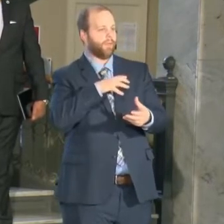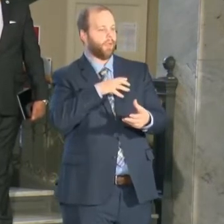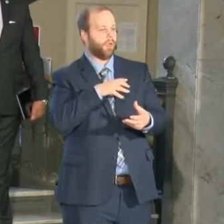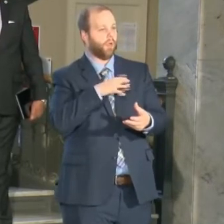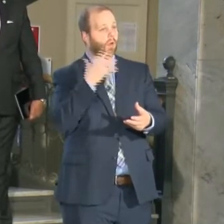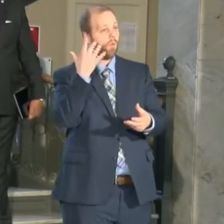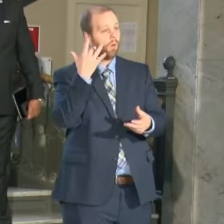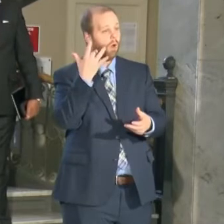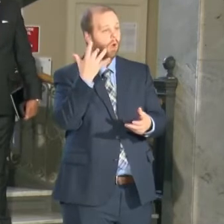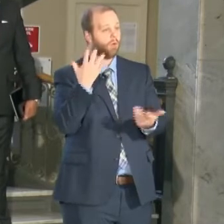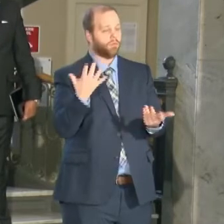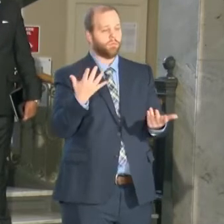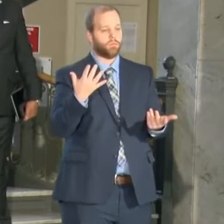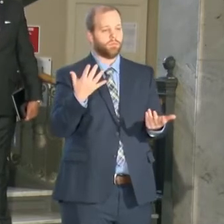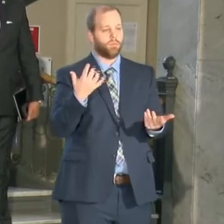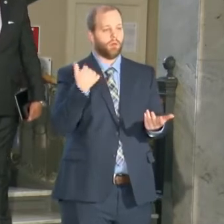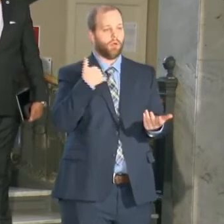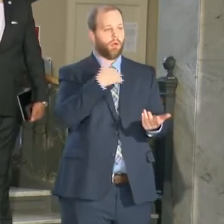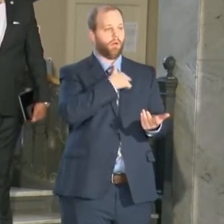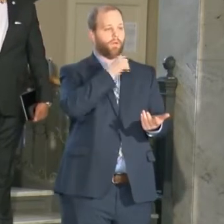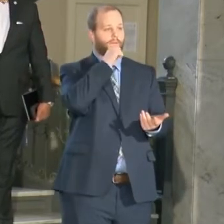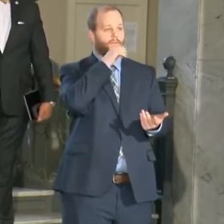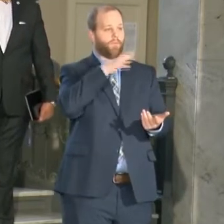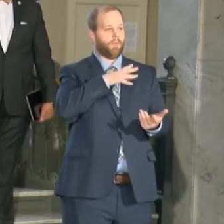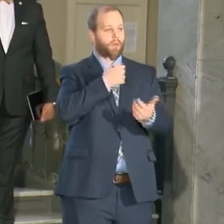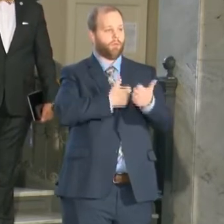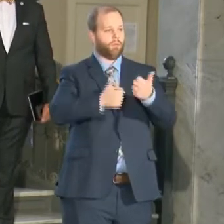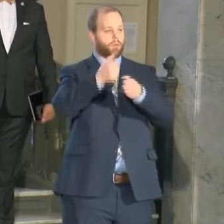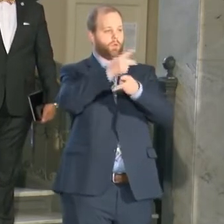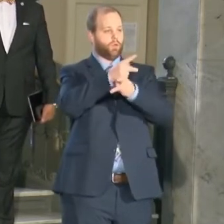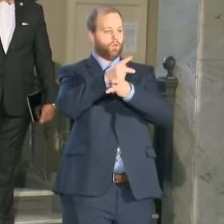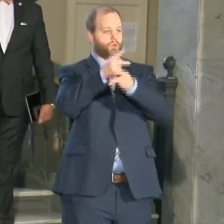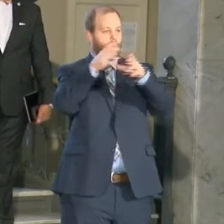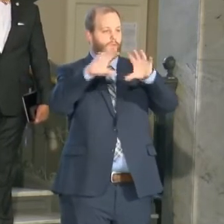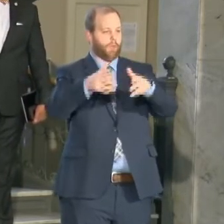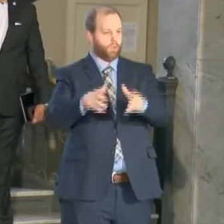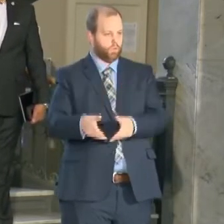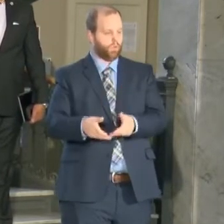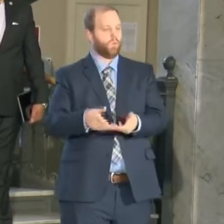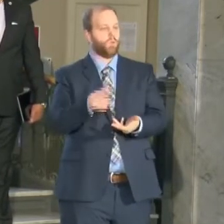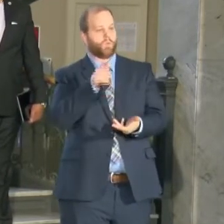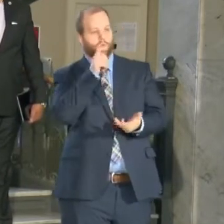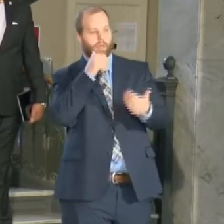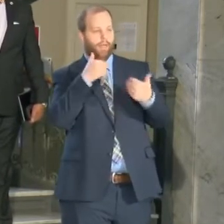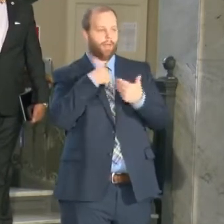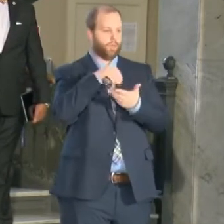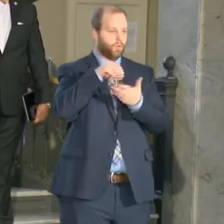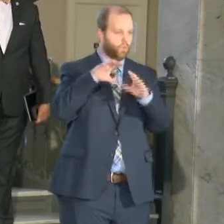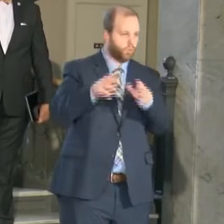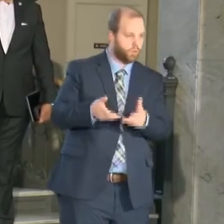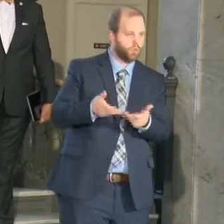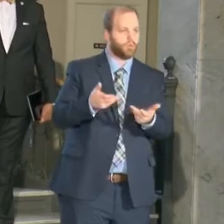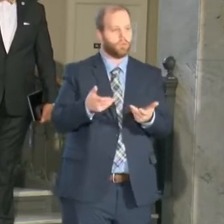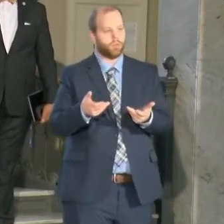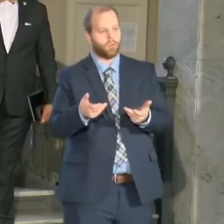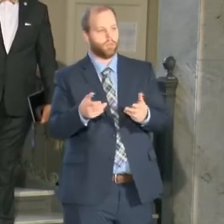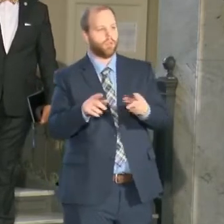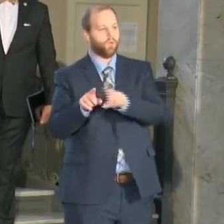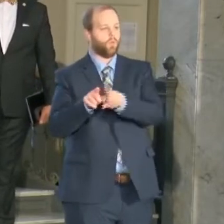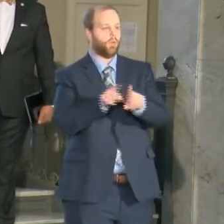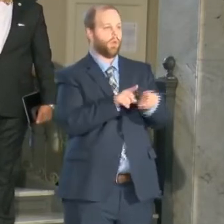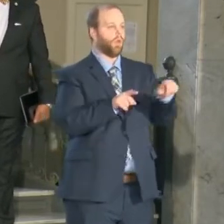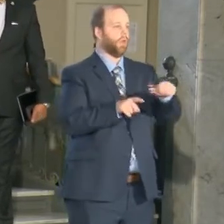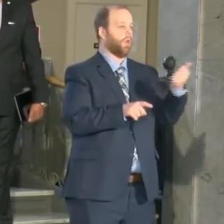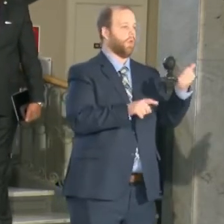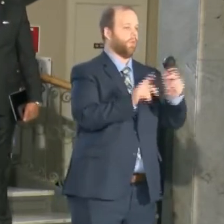efforts of our female supervisors. Chief Haskins, Sergeant Dewana Phillips and others took it upon themselves